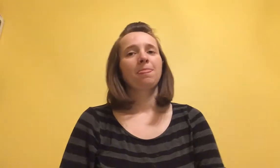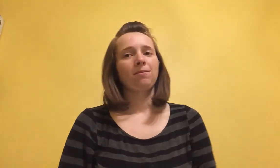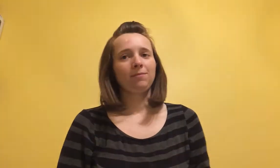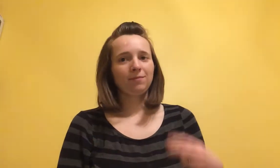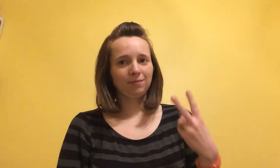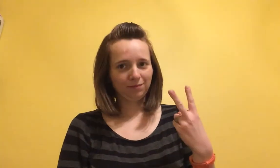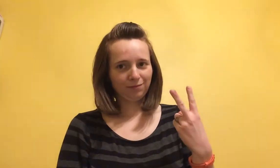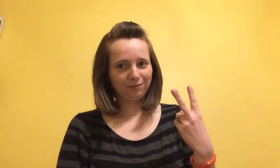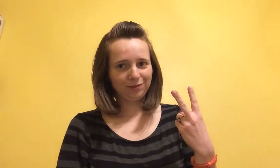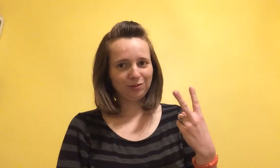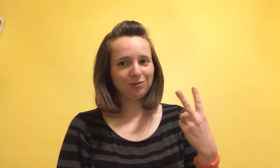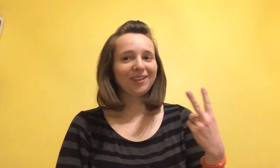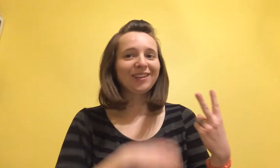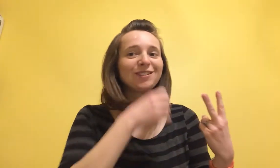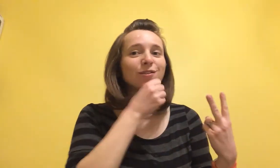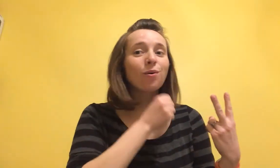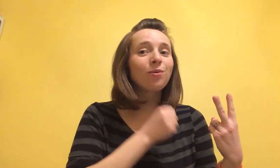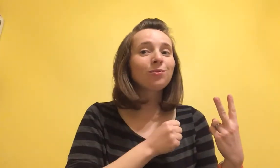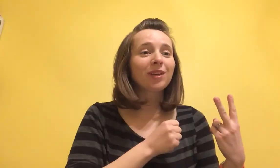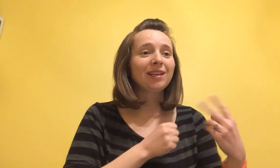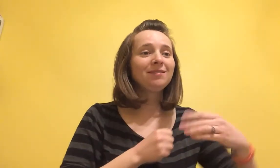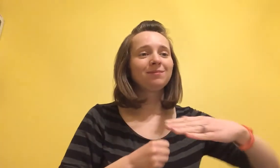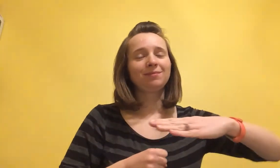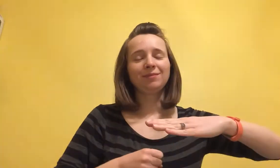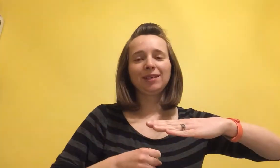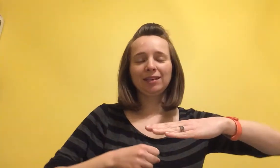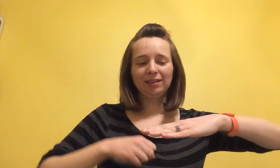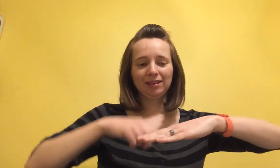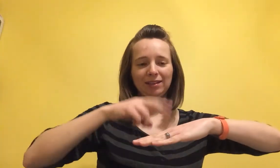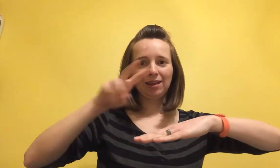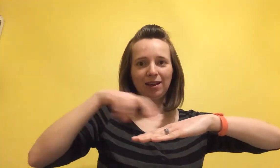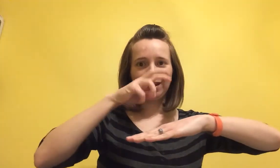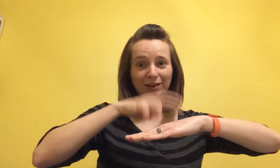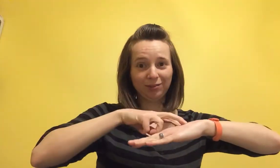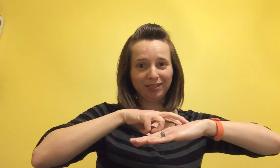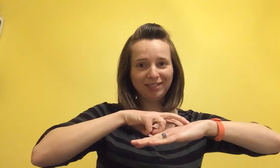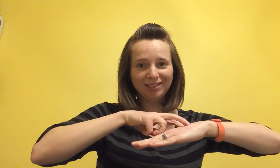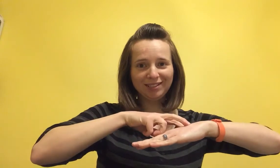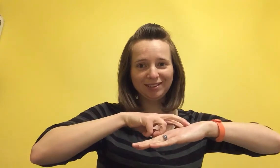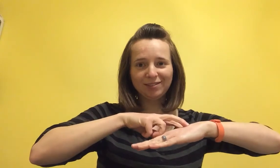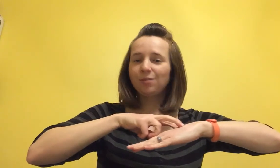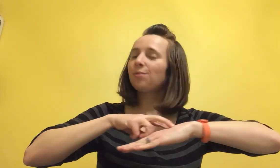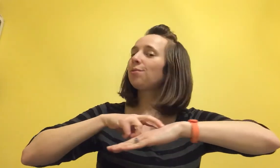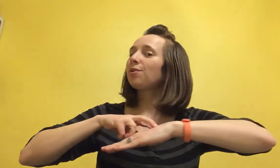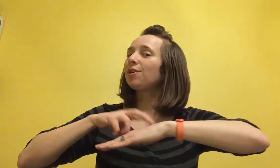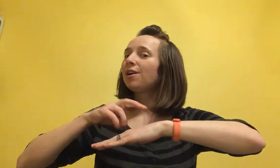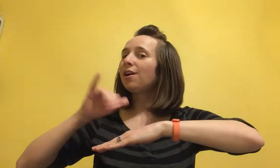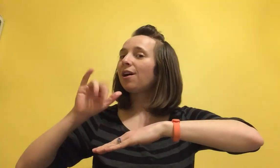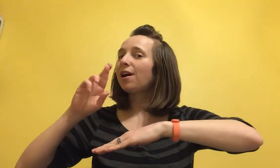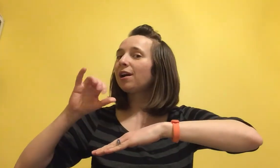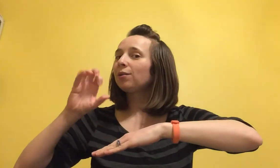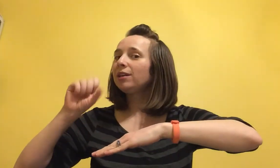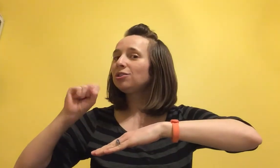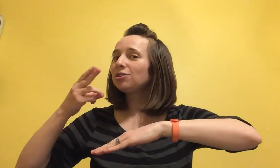sweet signs old way ireland or irish